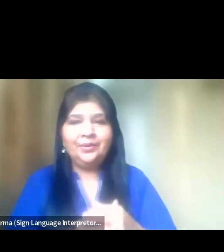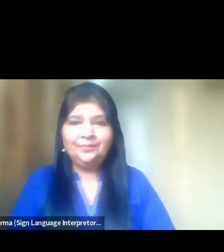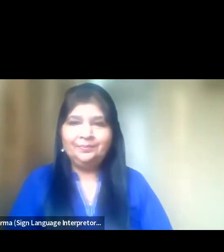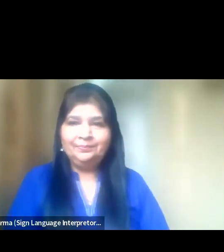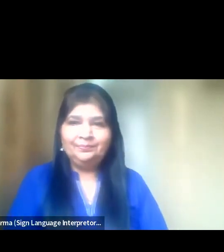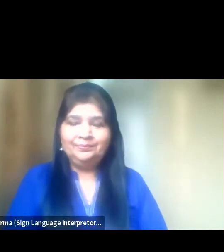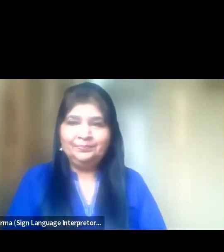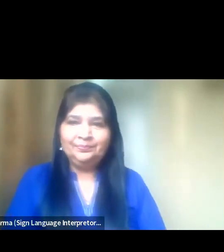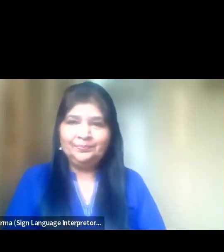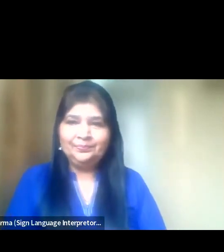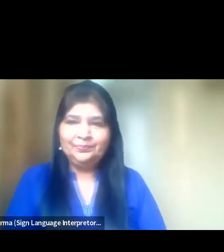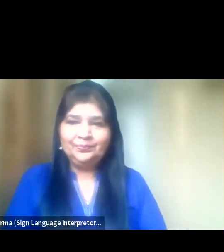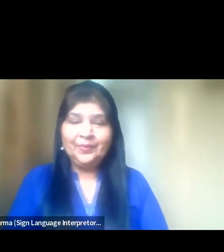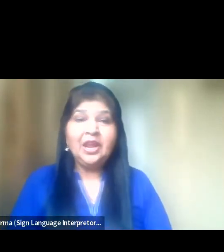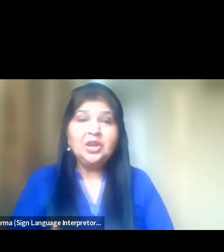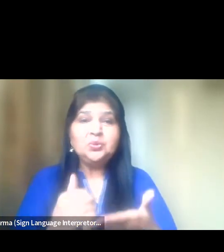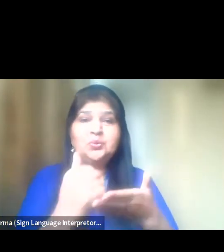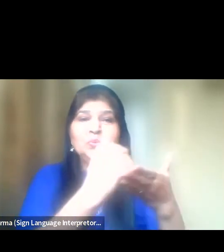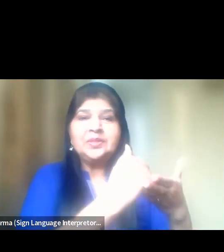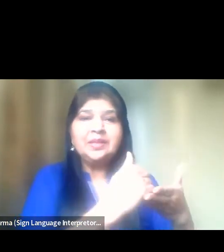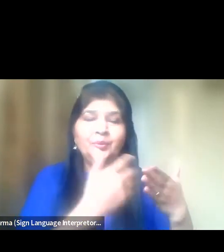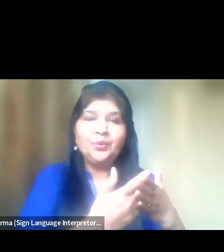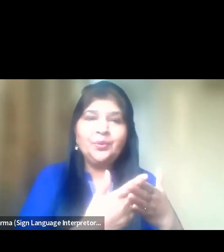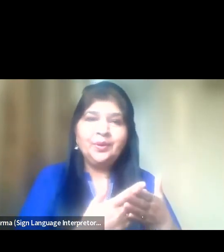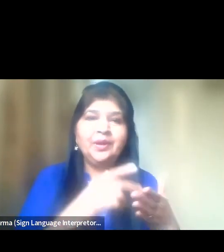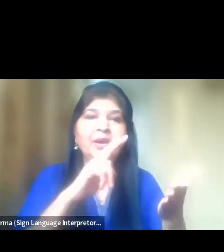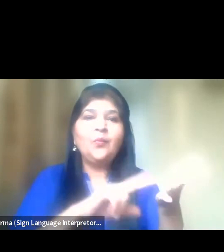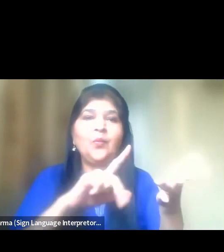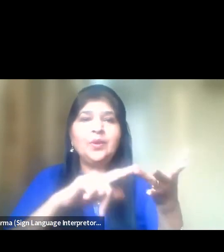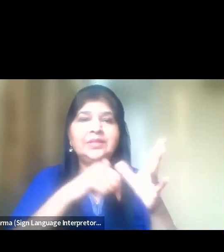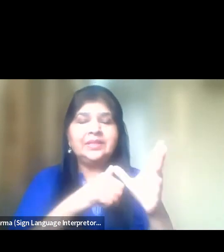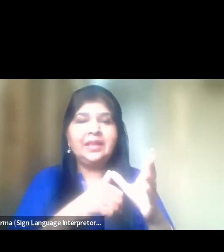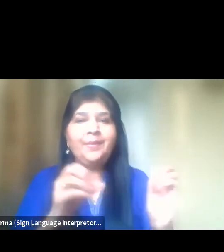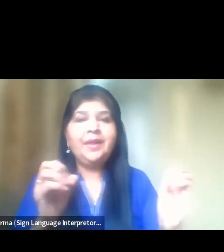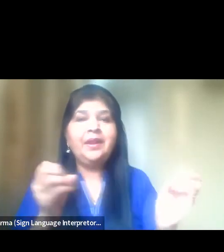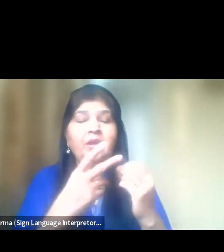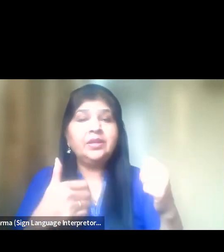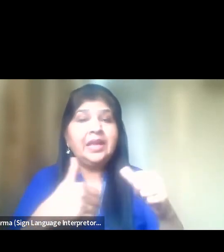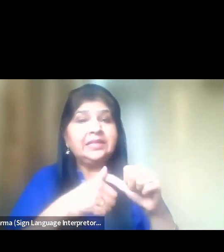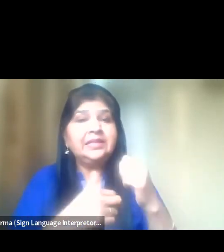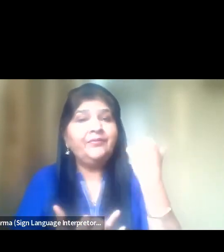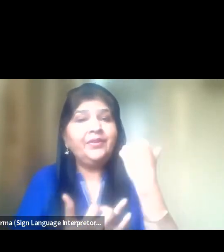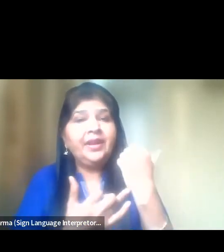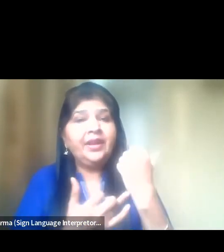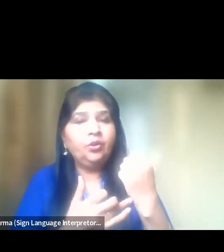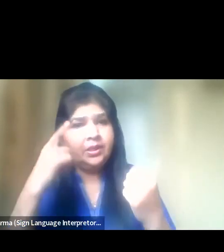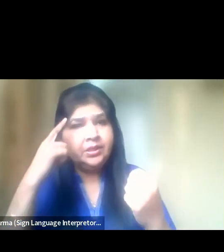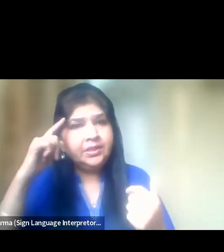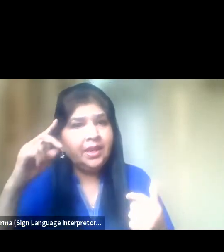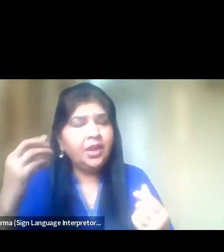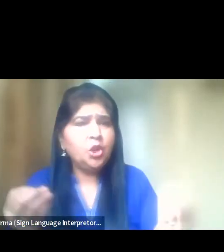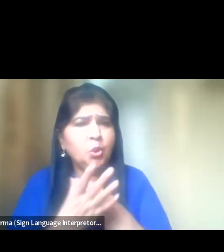To support WhatsApp's launch of assistive technology innovation fund.